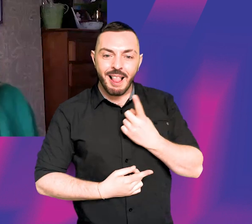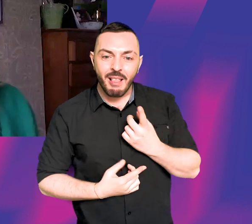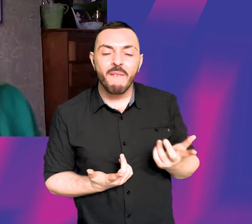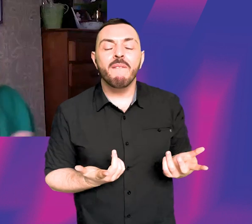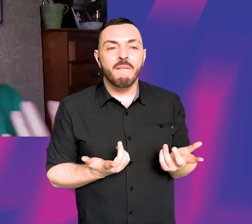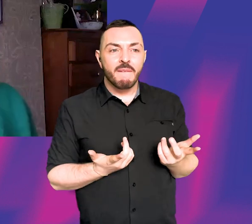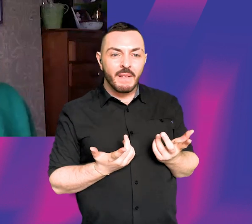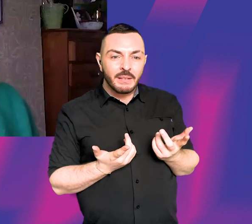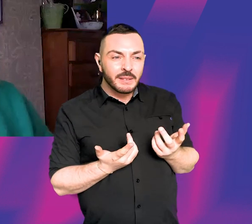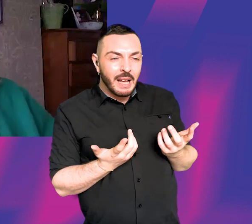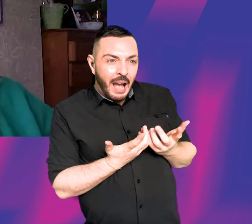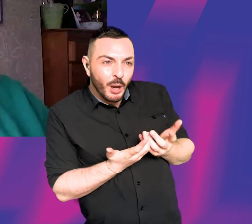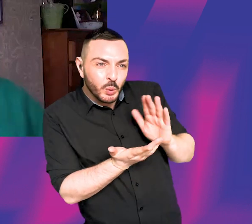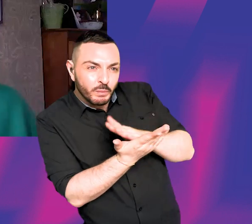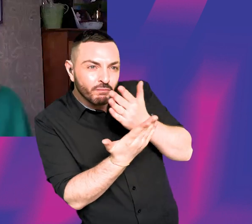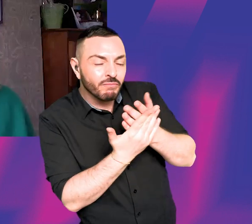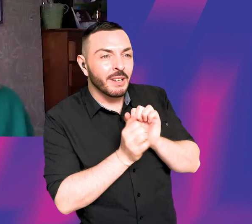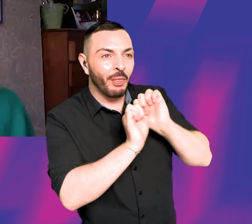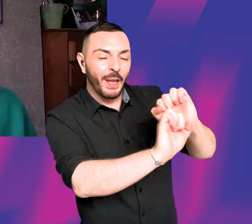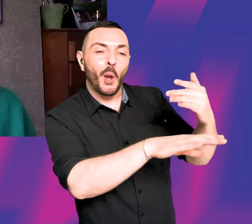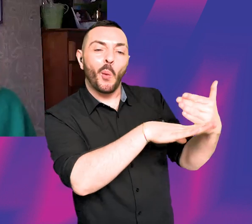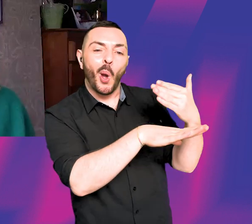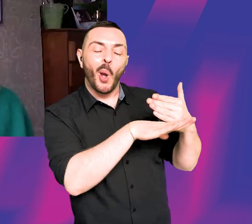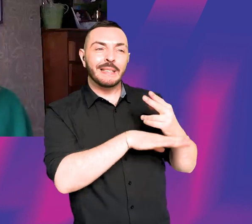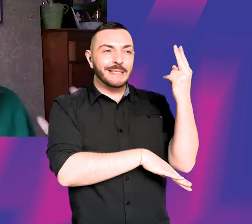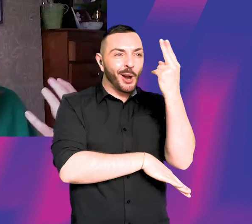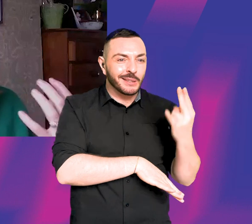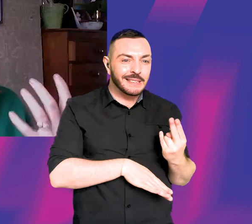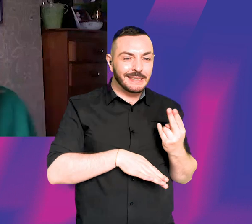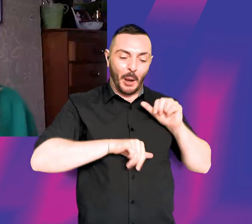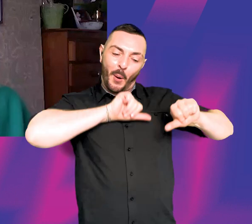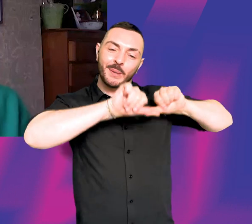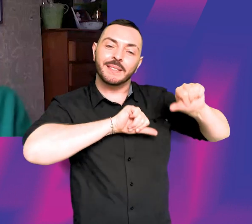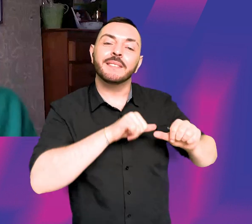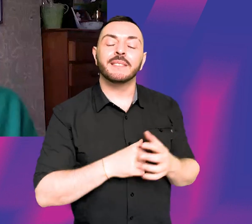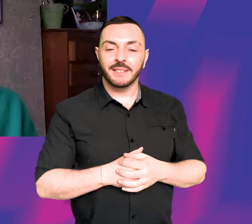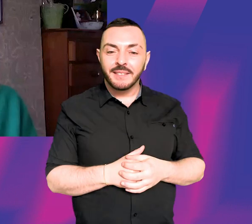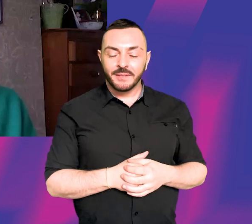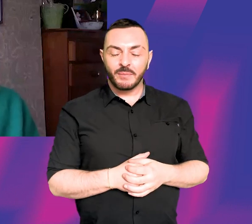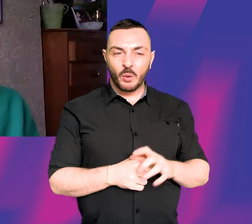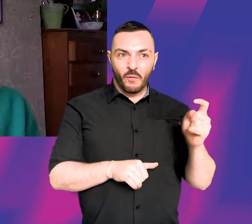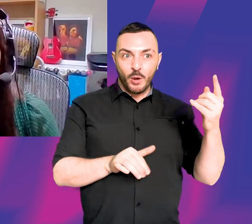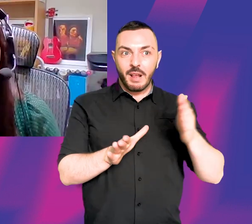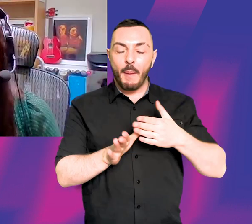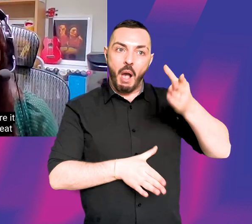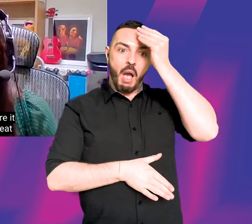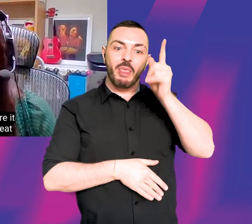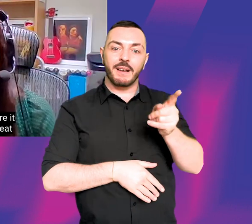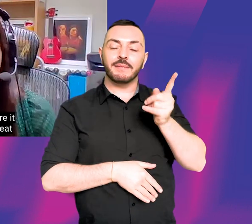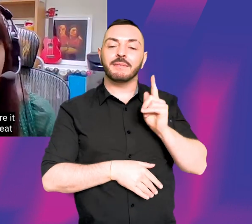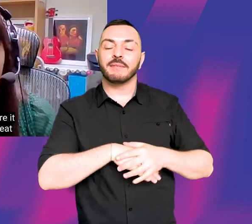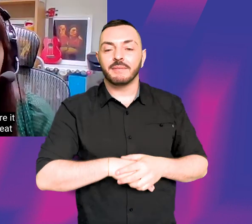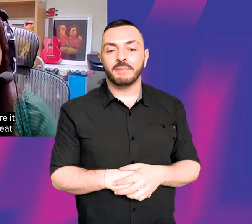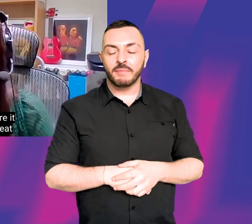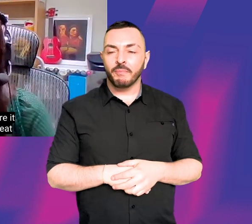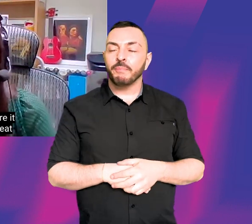are then using to interpret other people's work. It's, you know, part of the artistic process. That was the first time that I really understood that. So